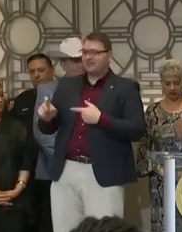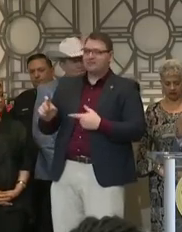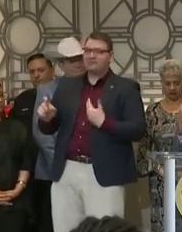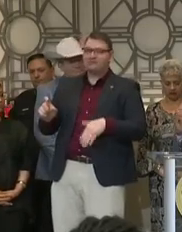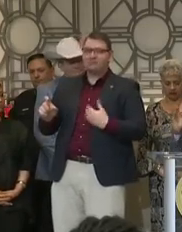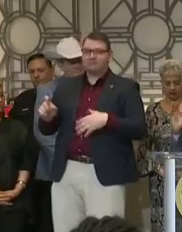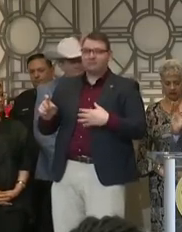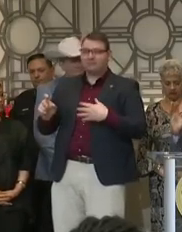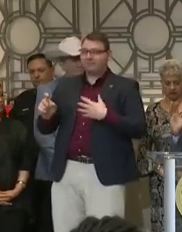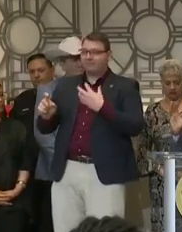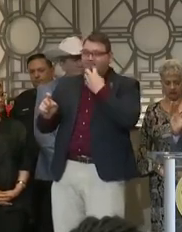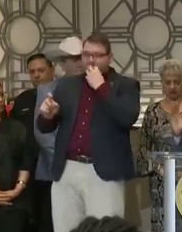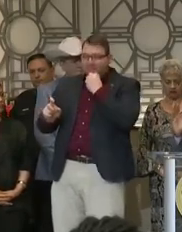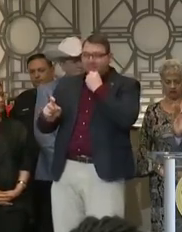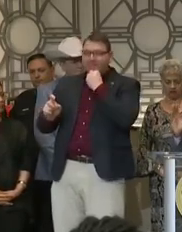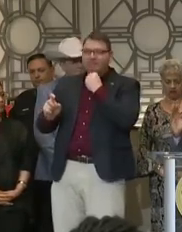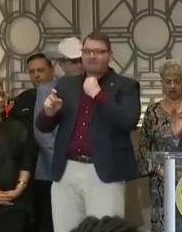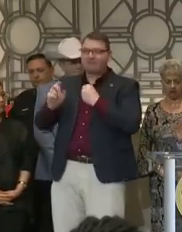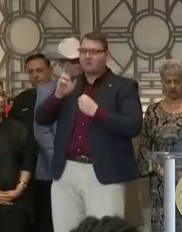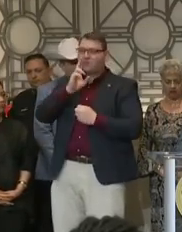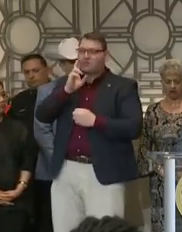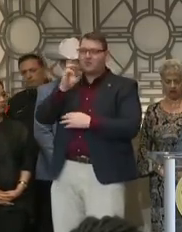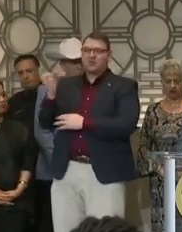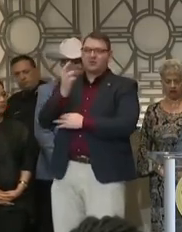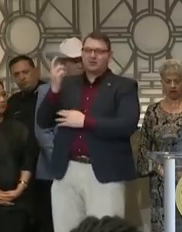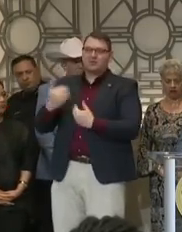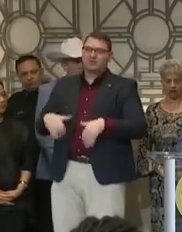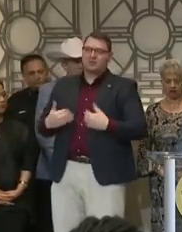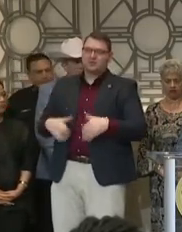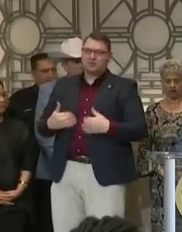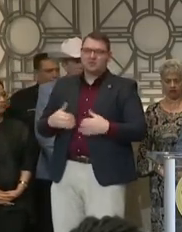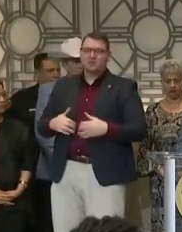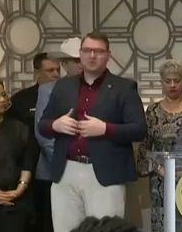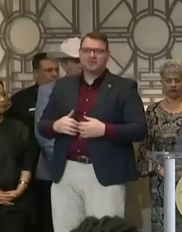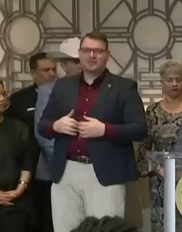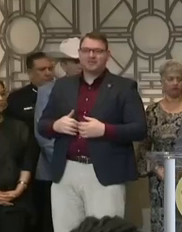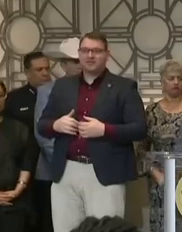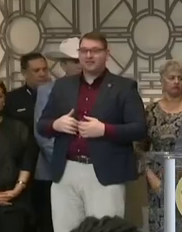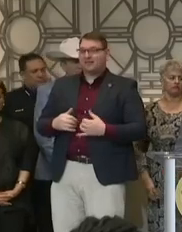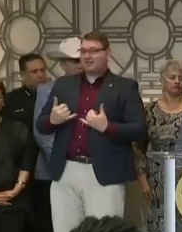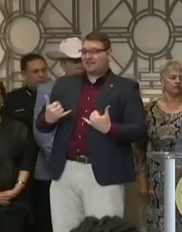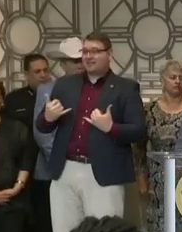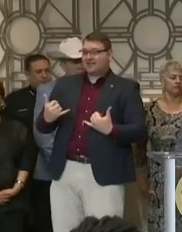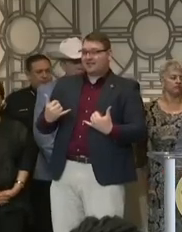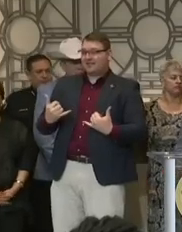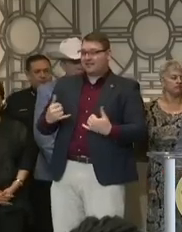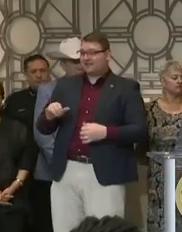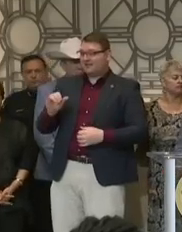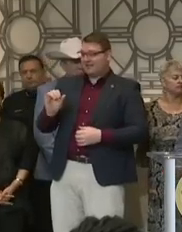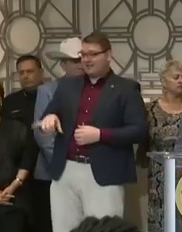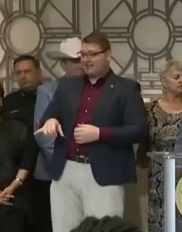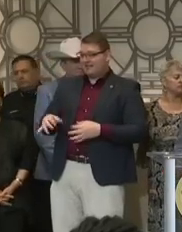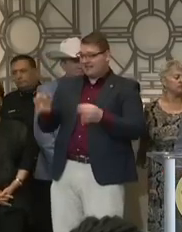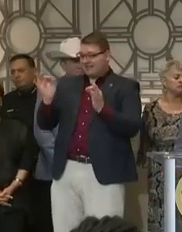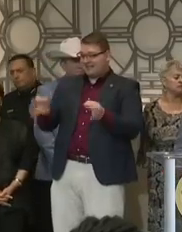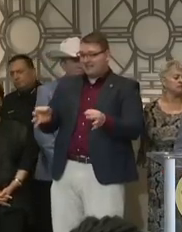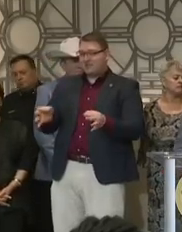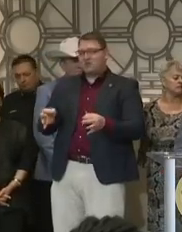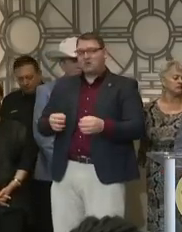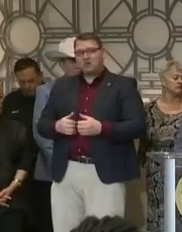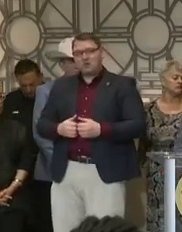the Houston-Land Structural Rodeo. So you know that this decision has not come easily.